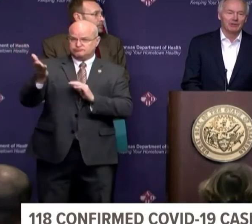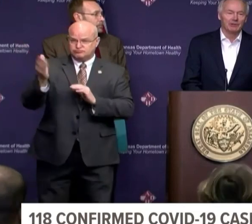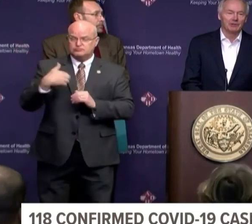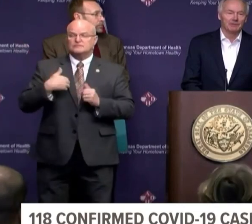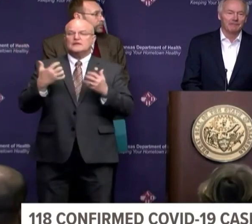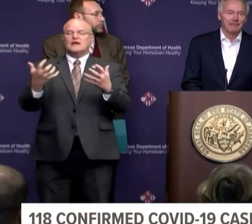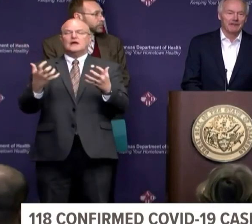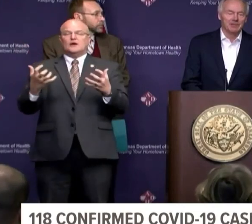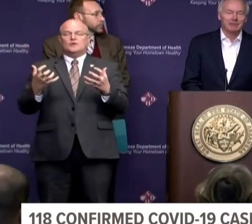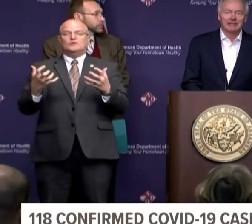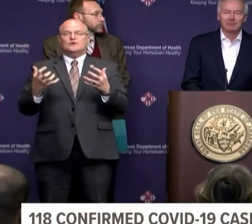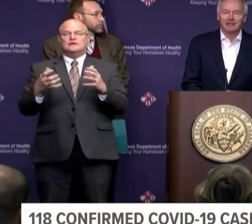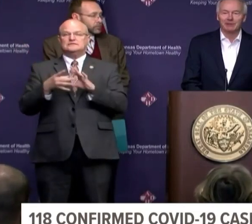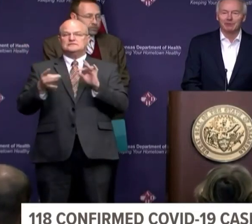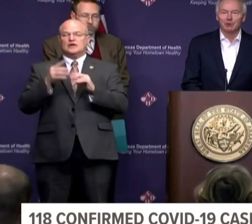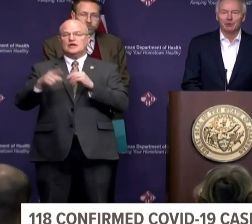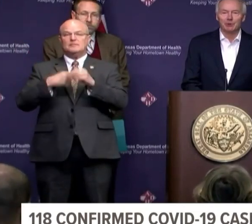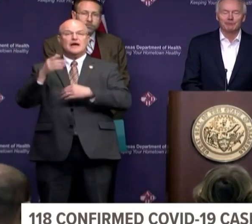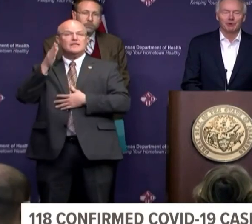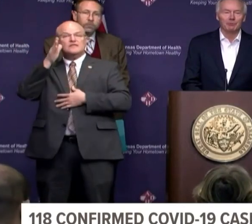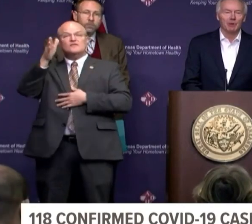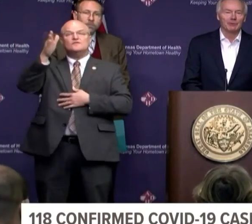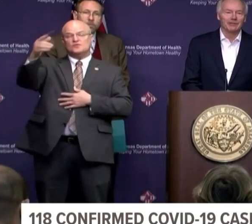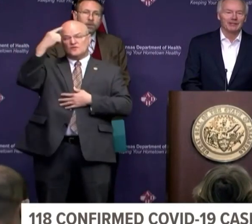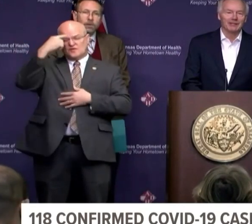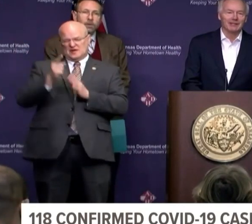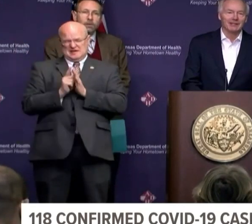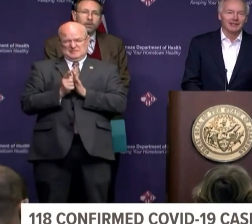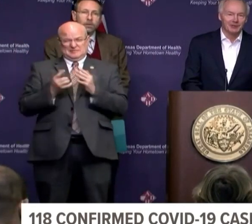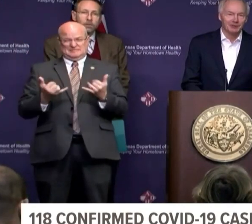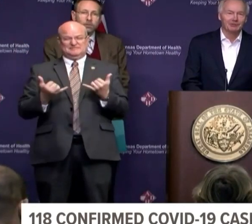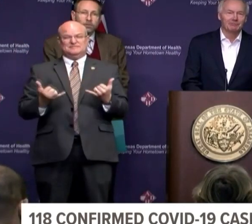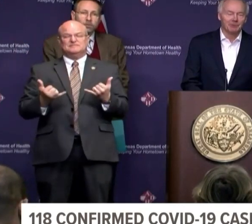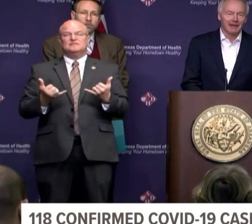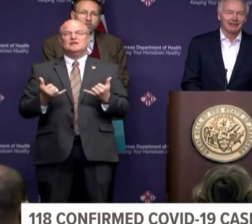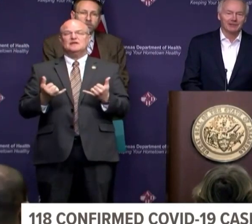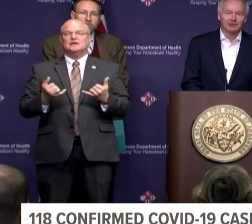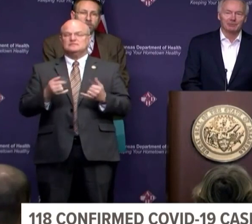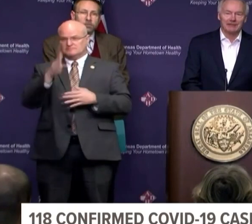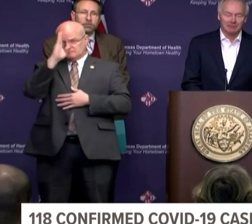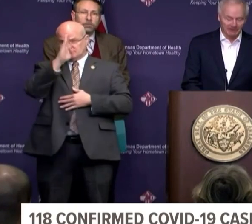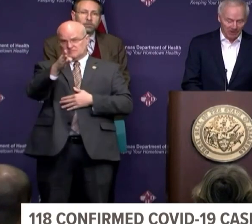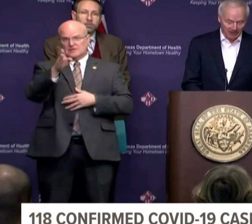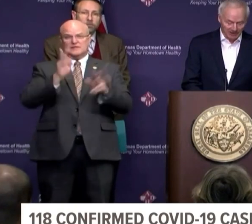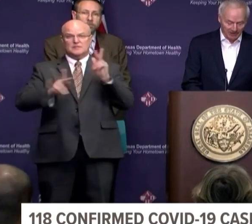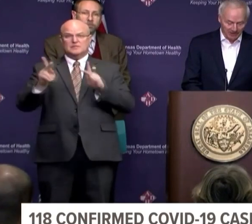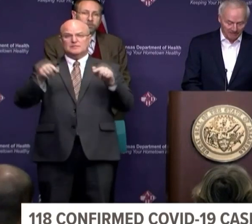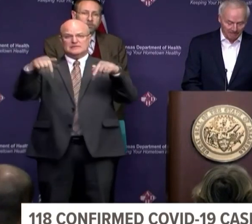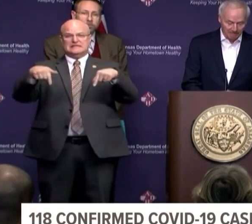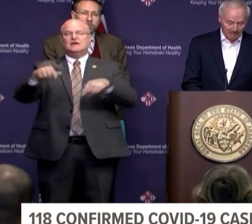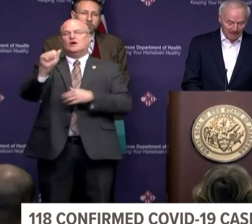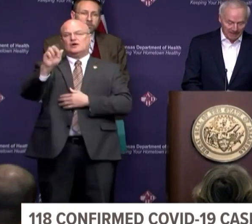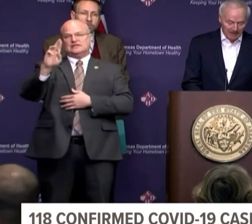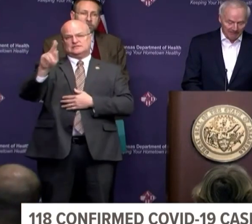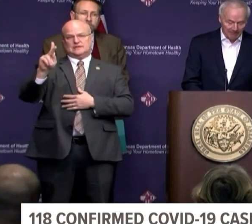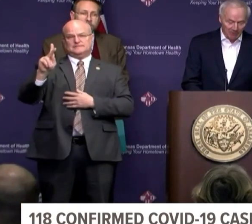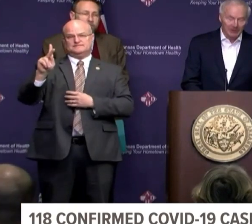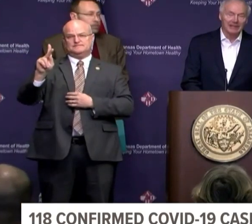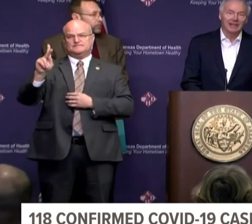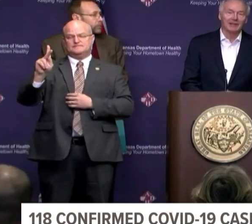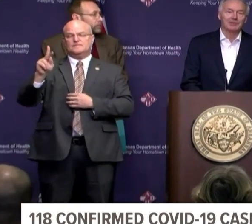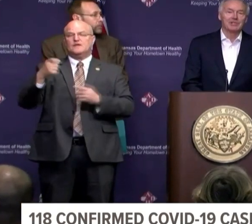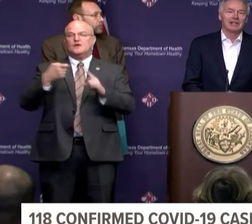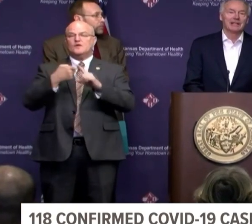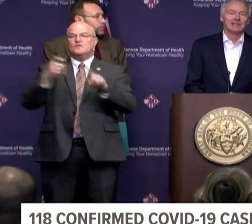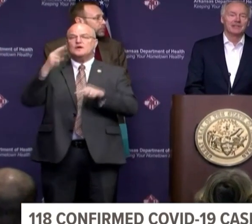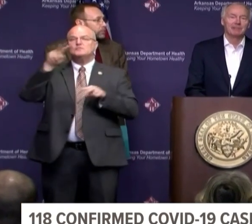I wanted to speak about the future for a moment to directly to the people of Arkansas. From